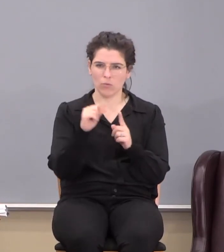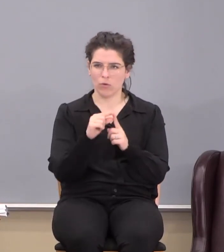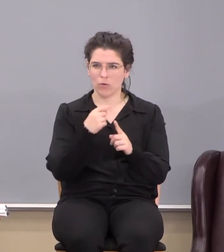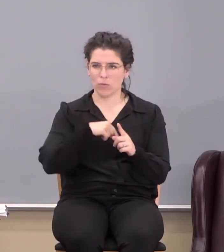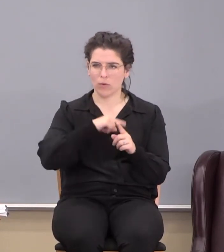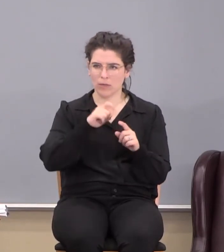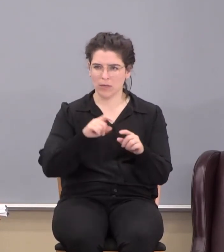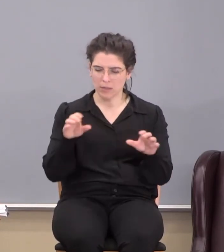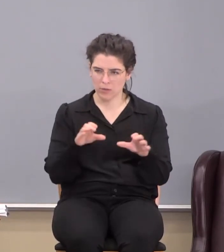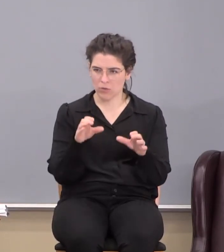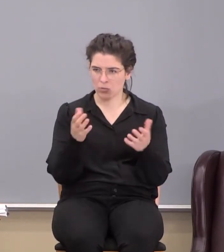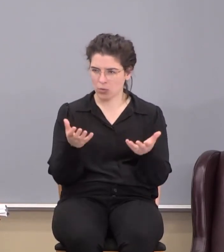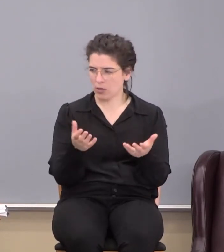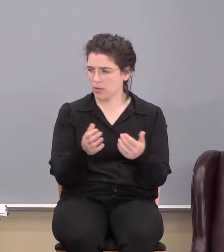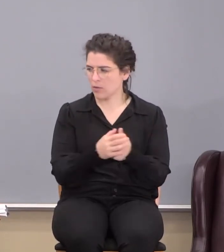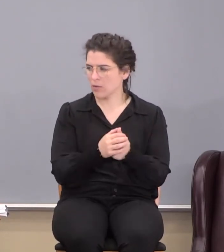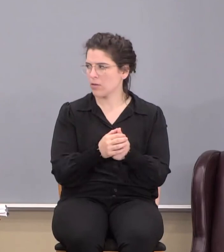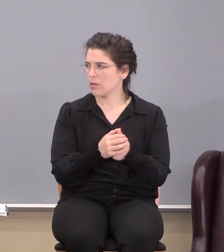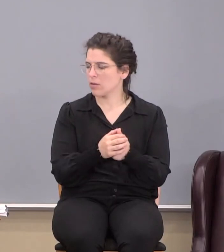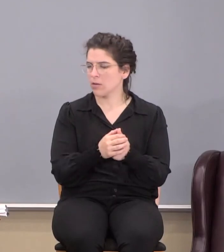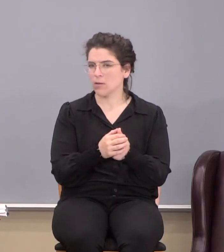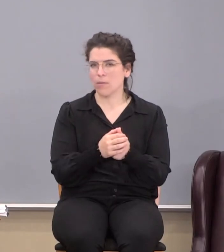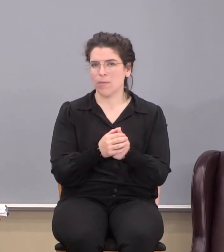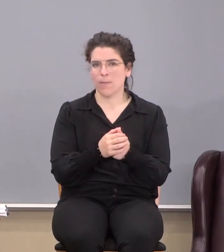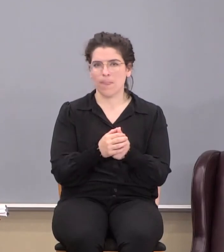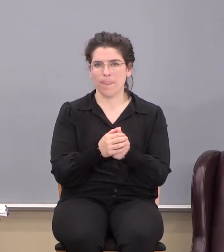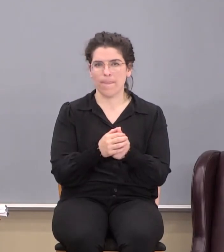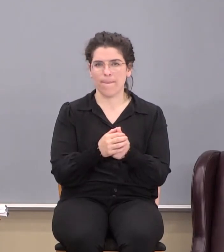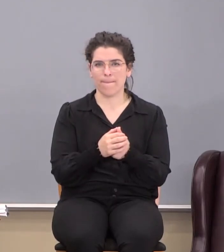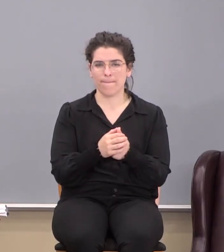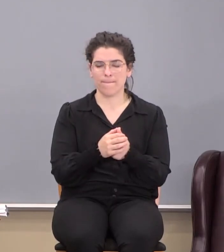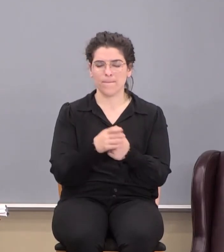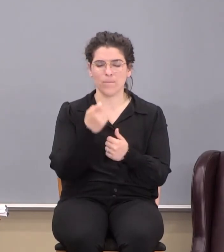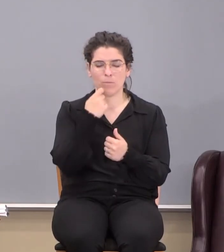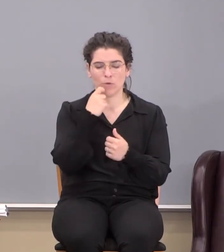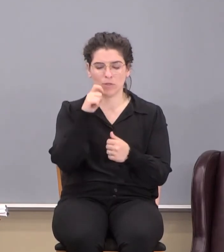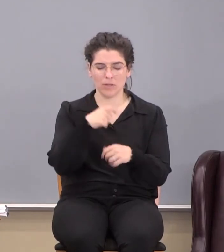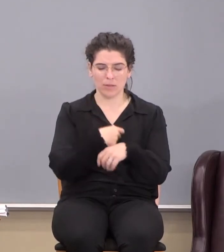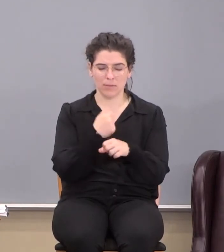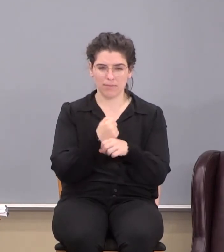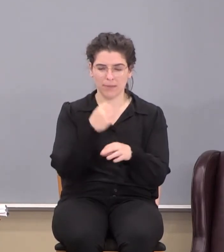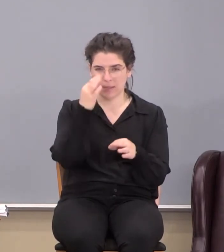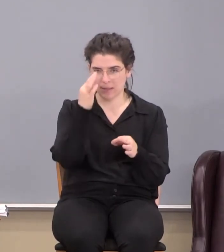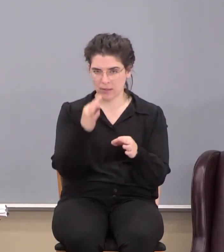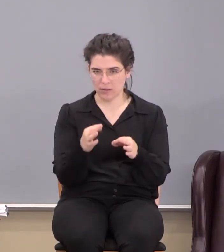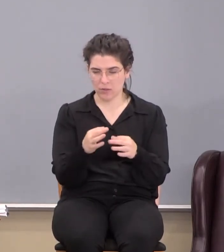You know what we need to do? Listen friends. We just got to make a decision